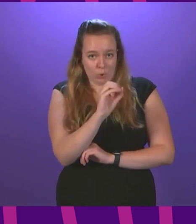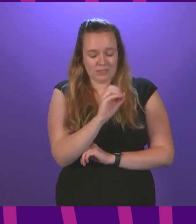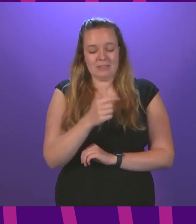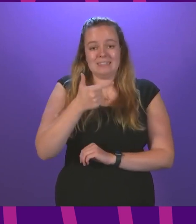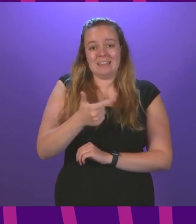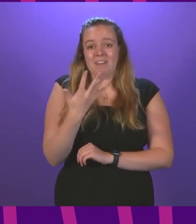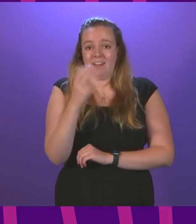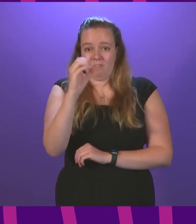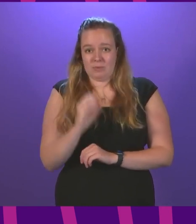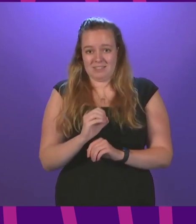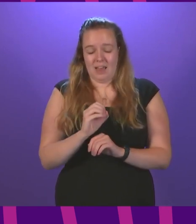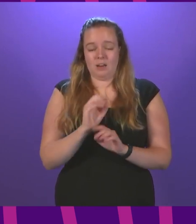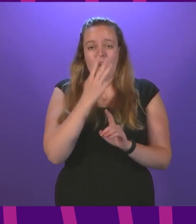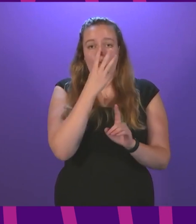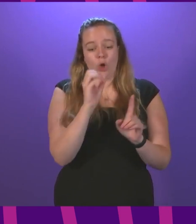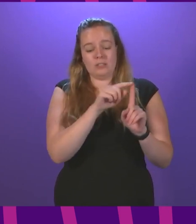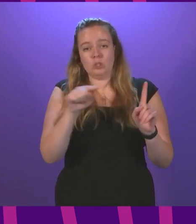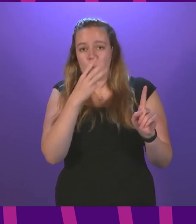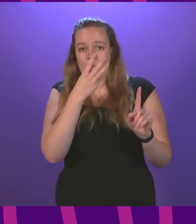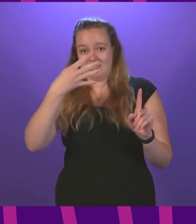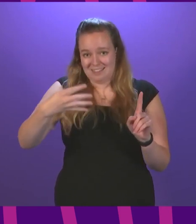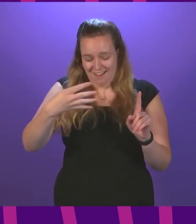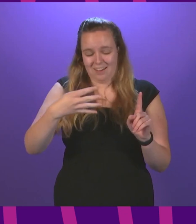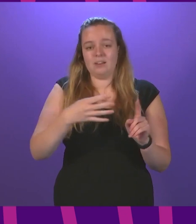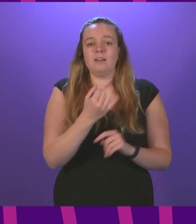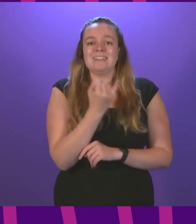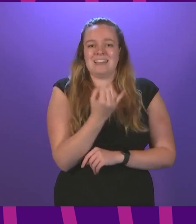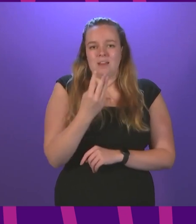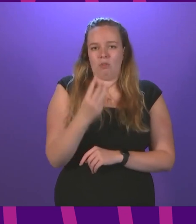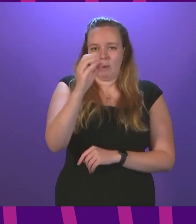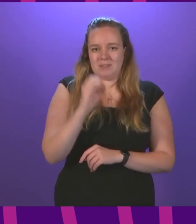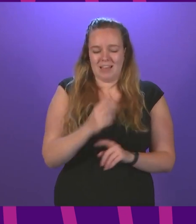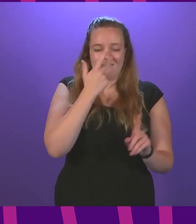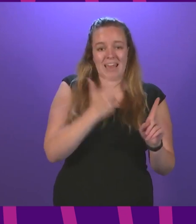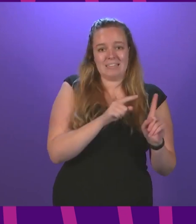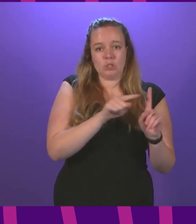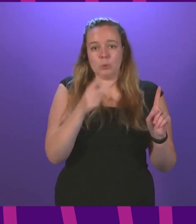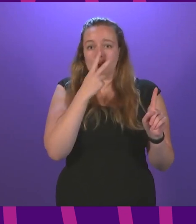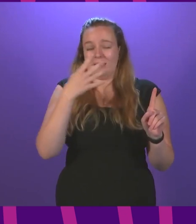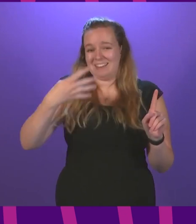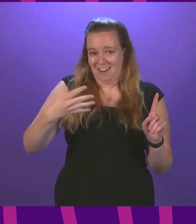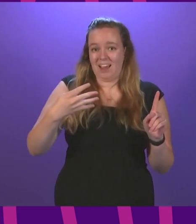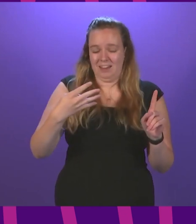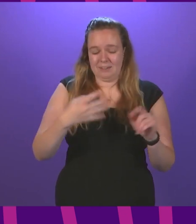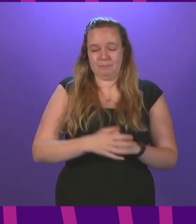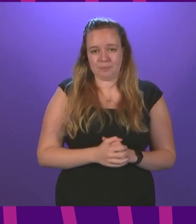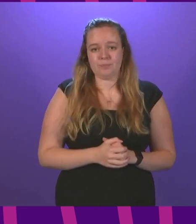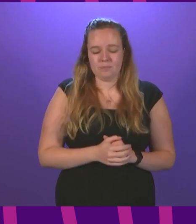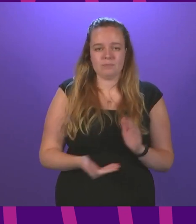the over-40s, 75% of 30- to 39-year-olds, and 63% of 18- to 29-year-olds. In